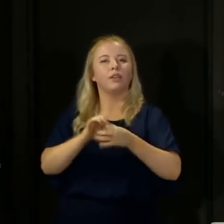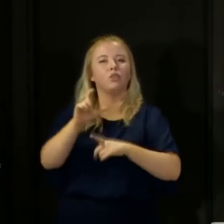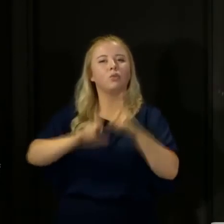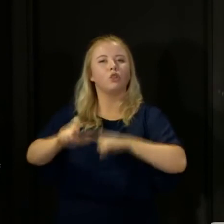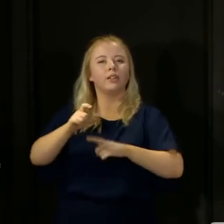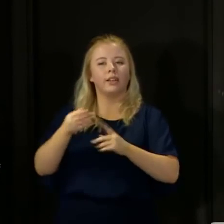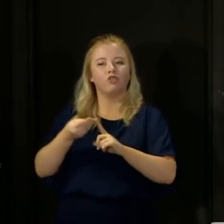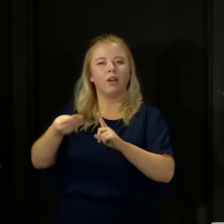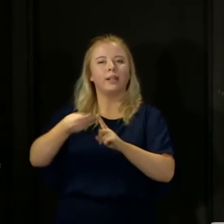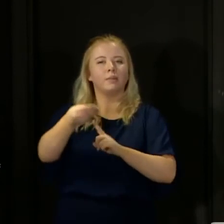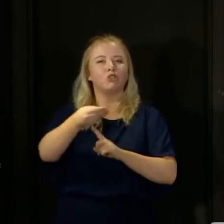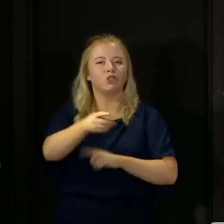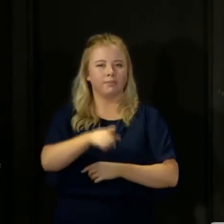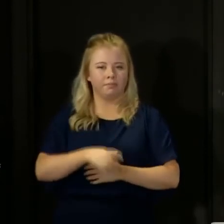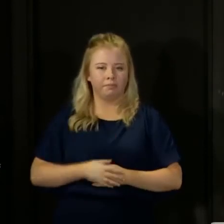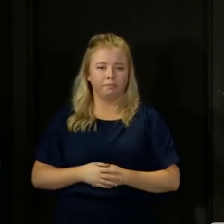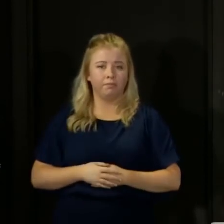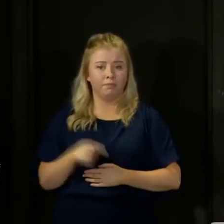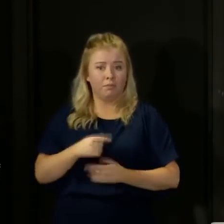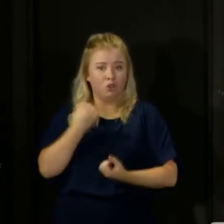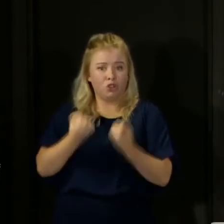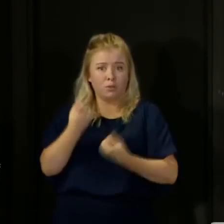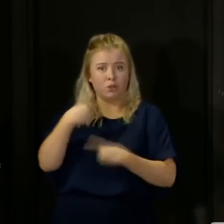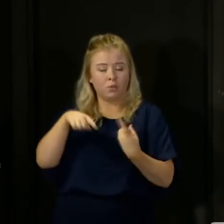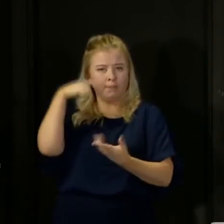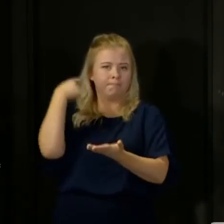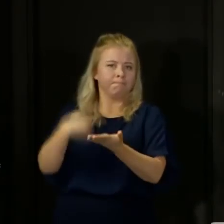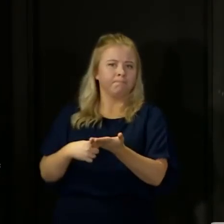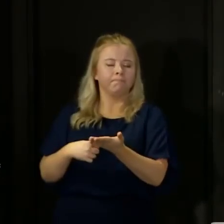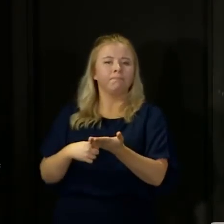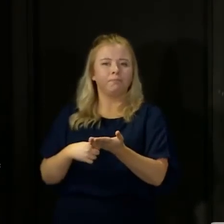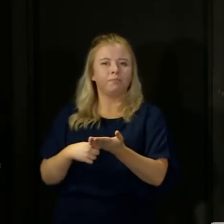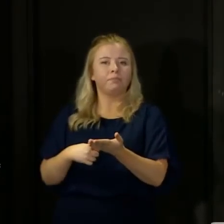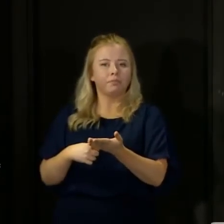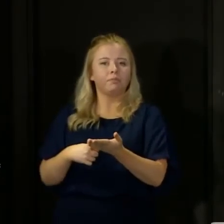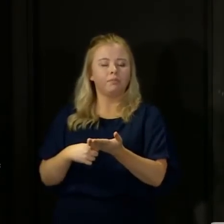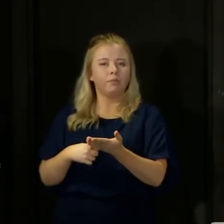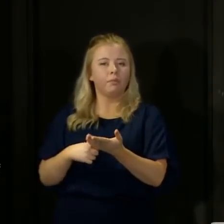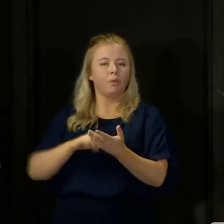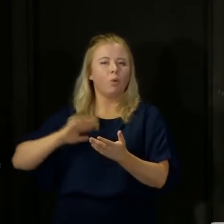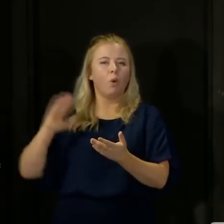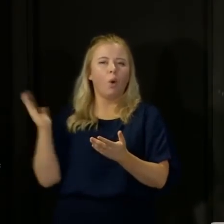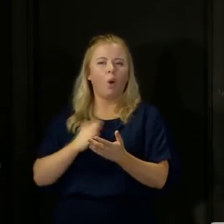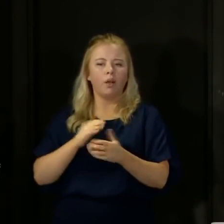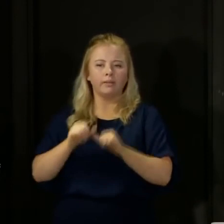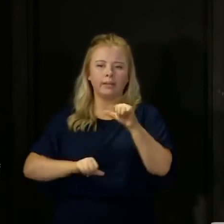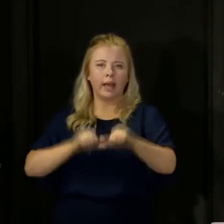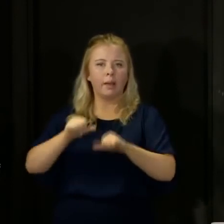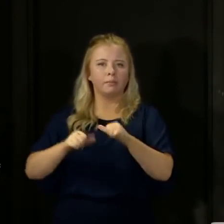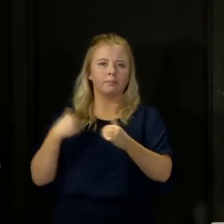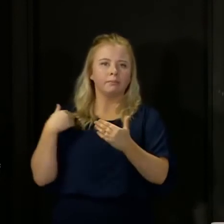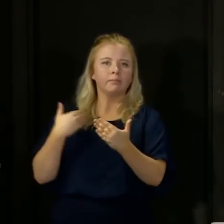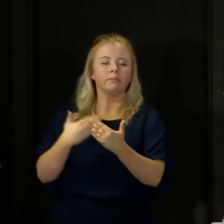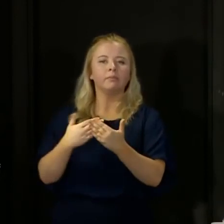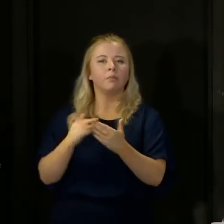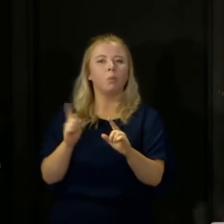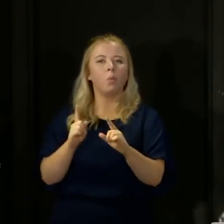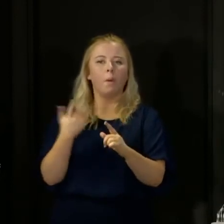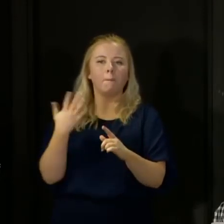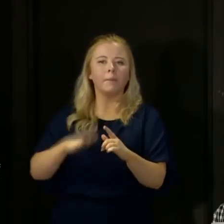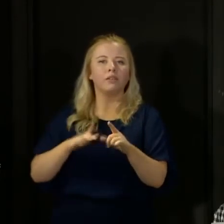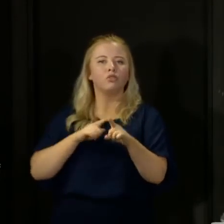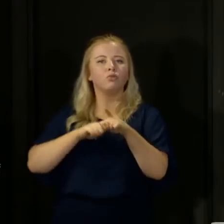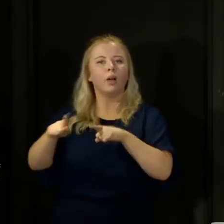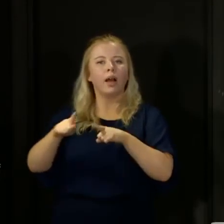So, you know, these are judgments we made and all of the steps we have taken all along have been about trying